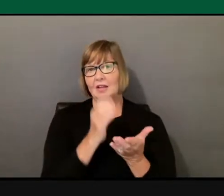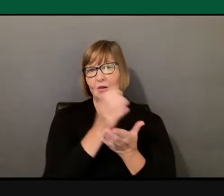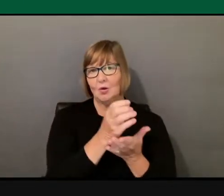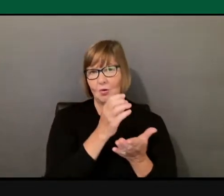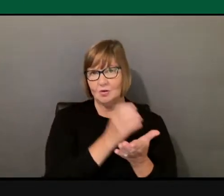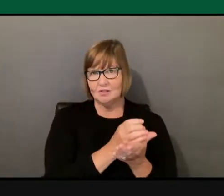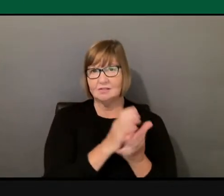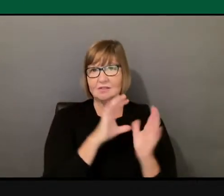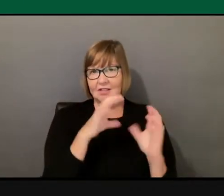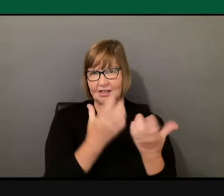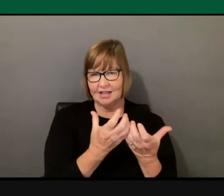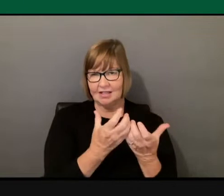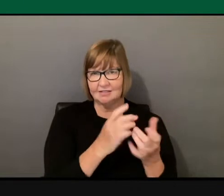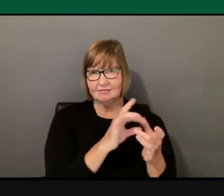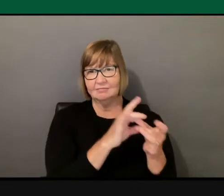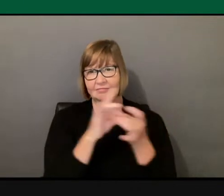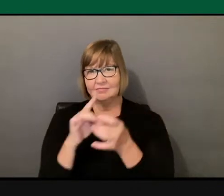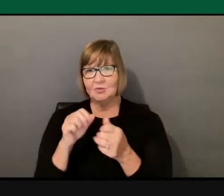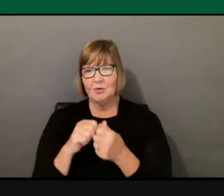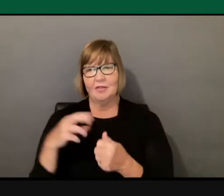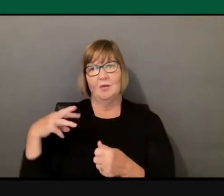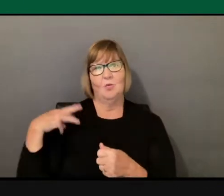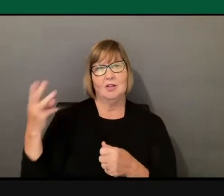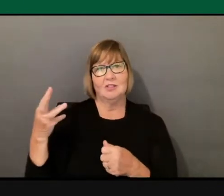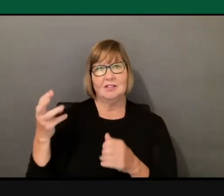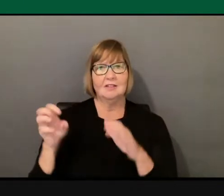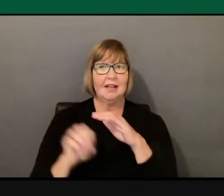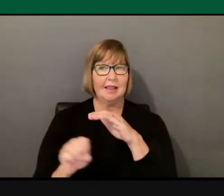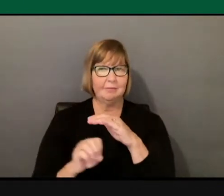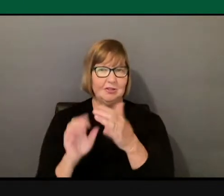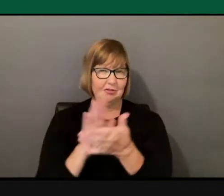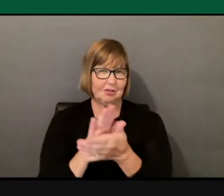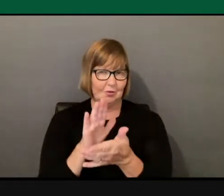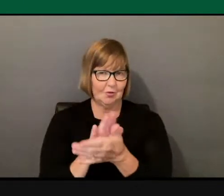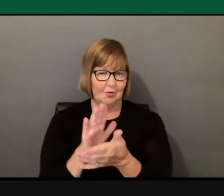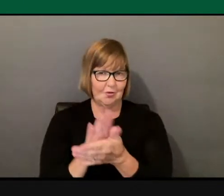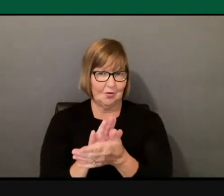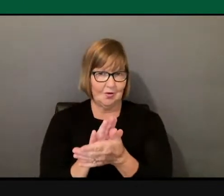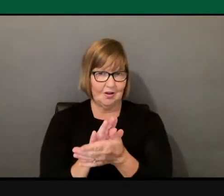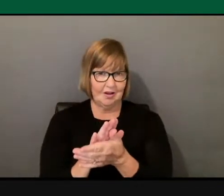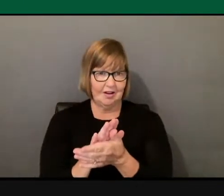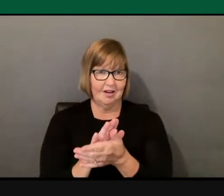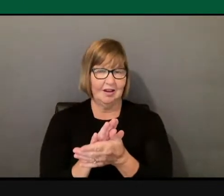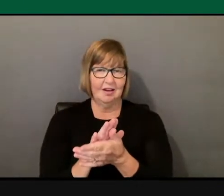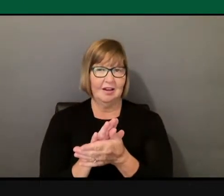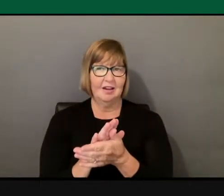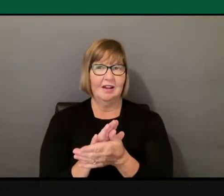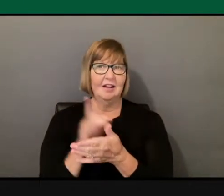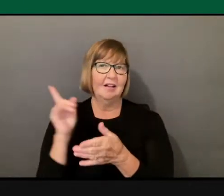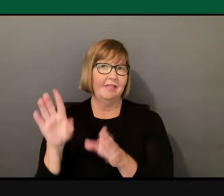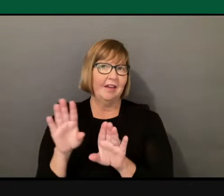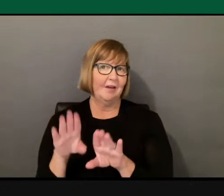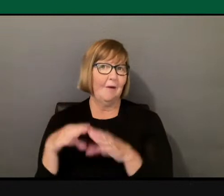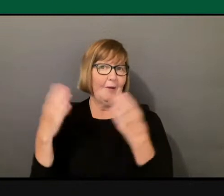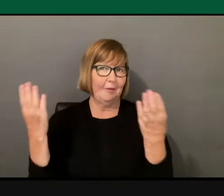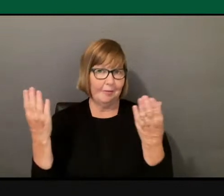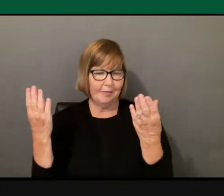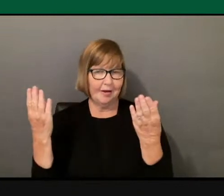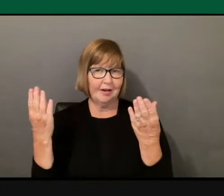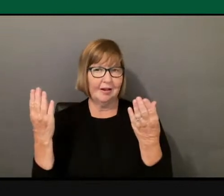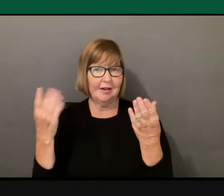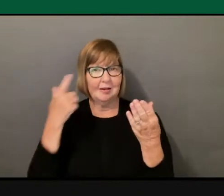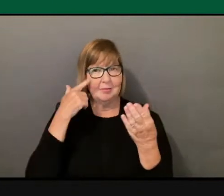Washington Elementary. And so they opened their doors because the principal